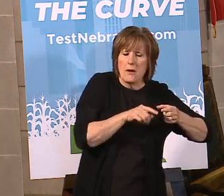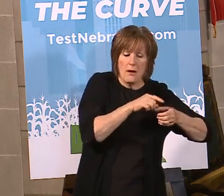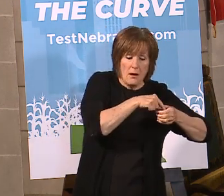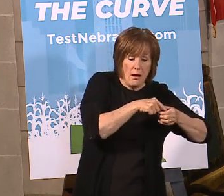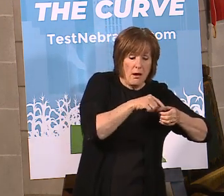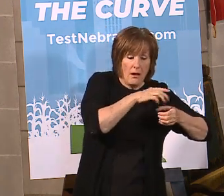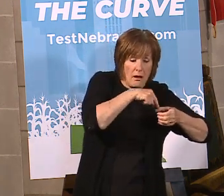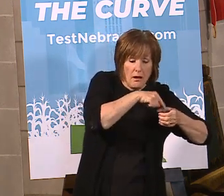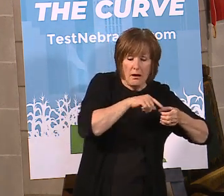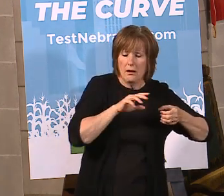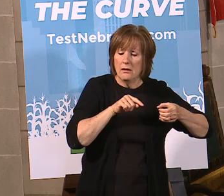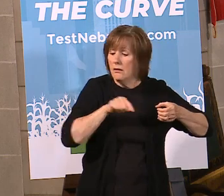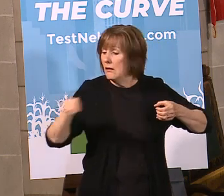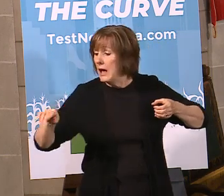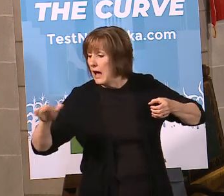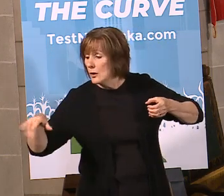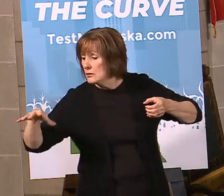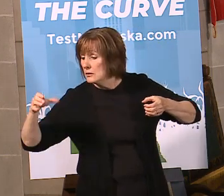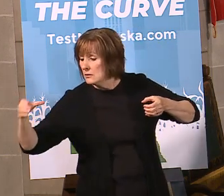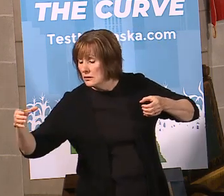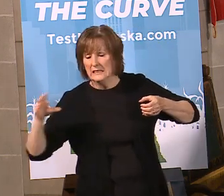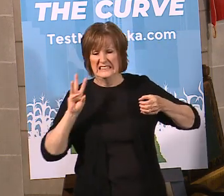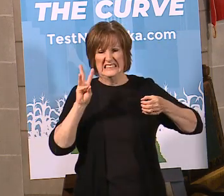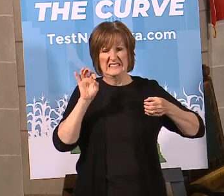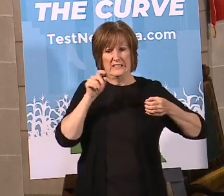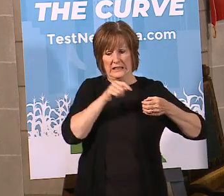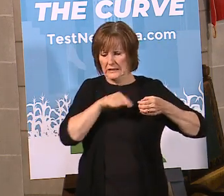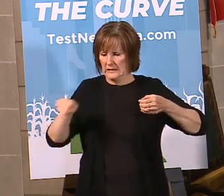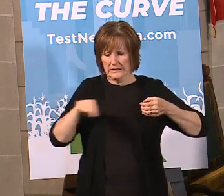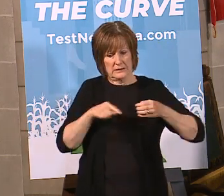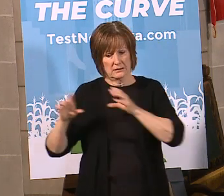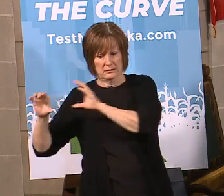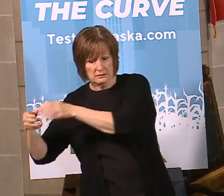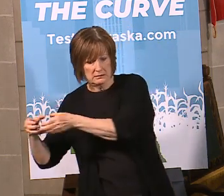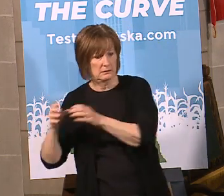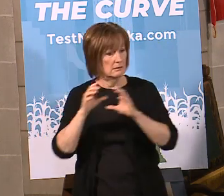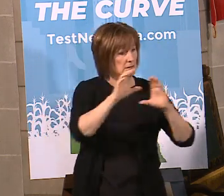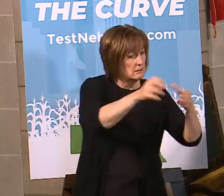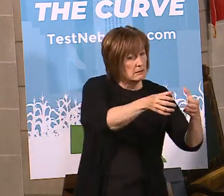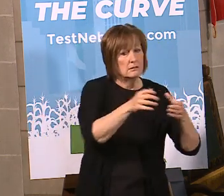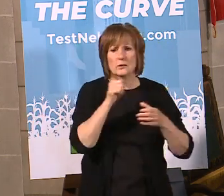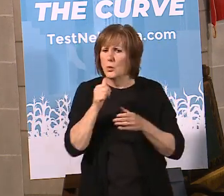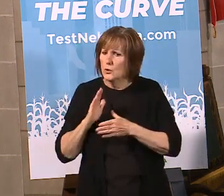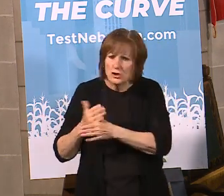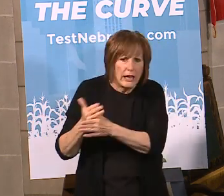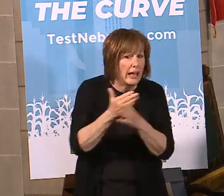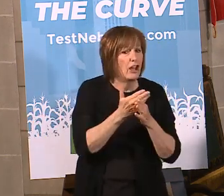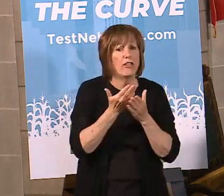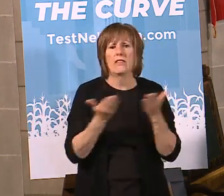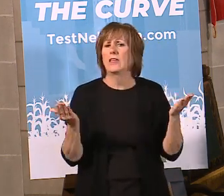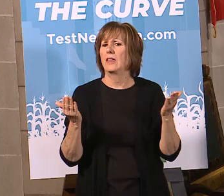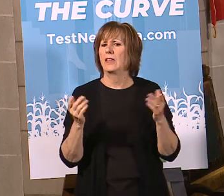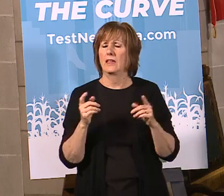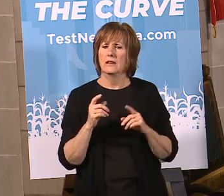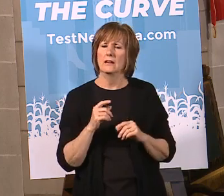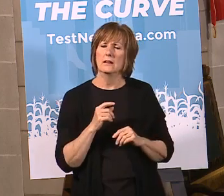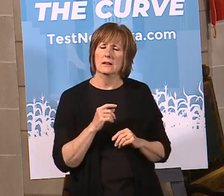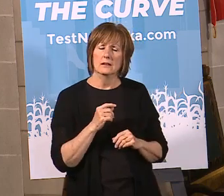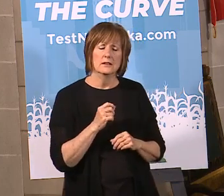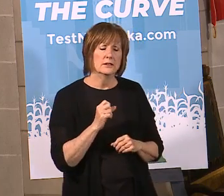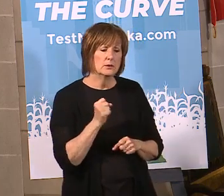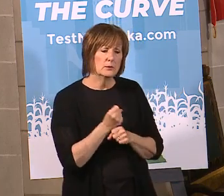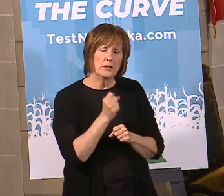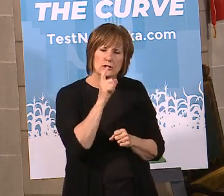other households, no sharing among the congregants, social distancing and things, you know, making sure we're doing that and things like communion lines and so forth.